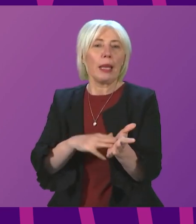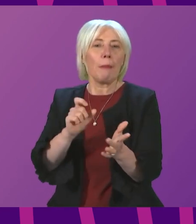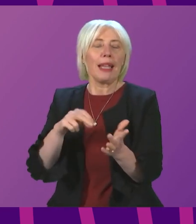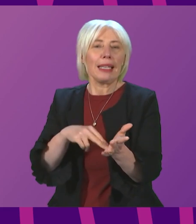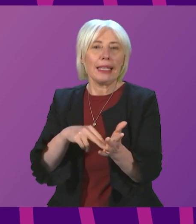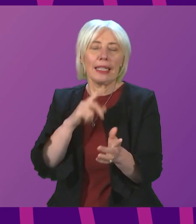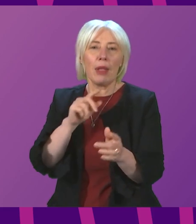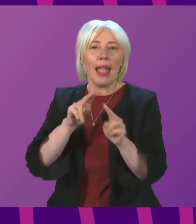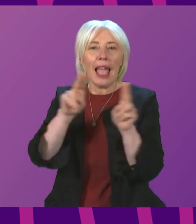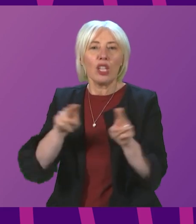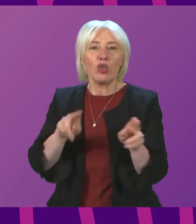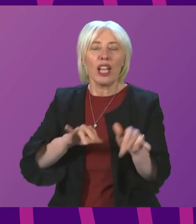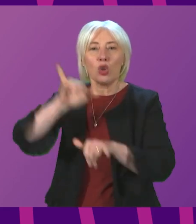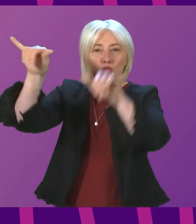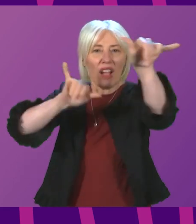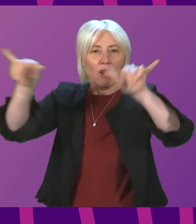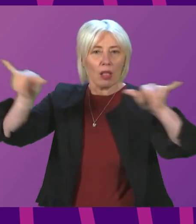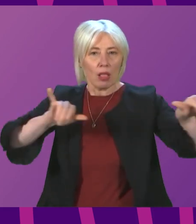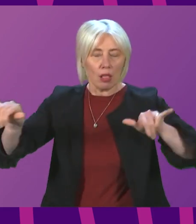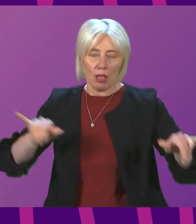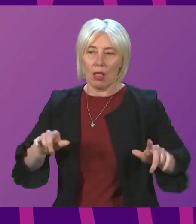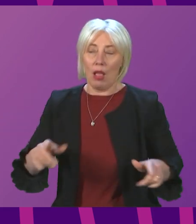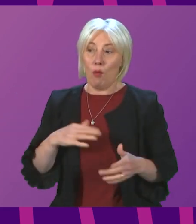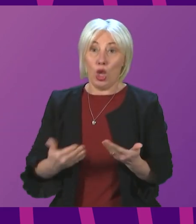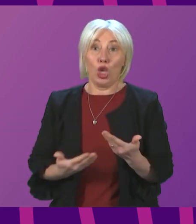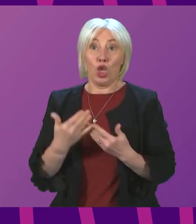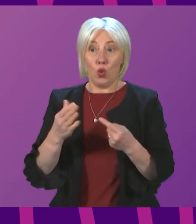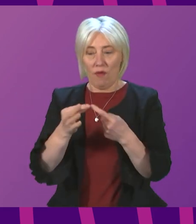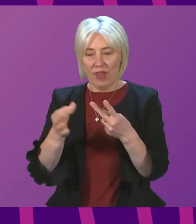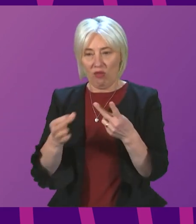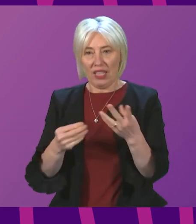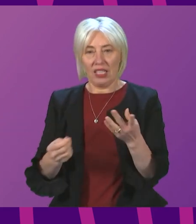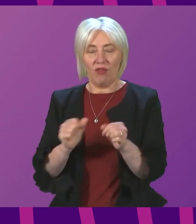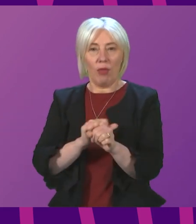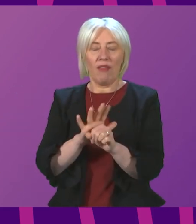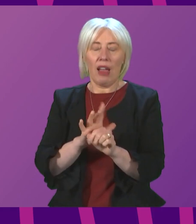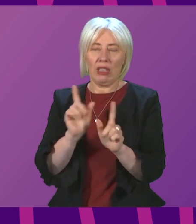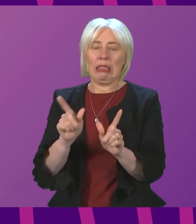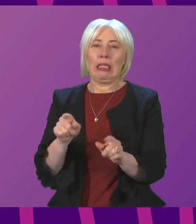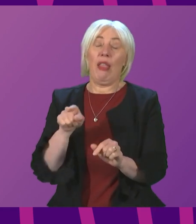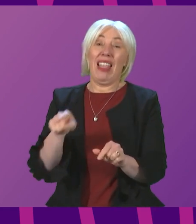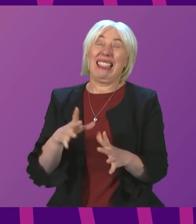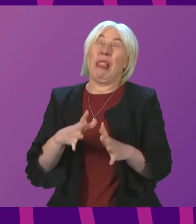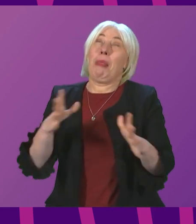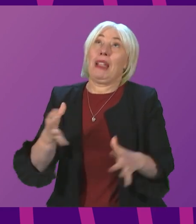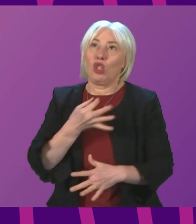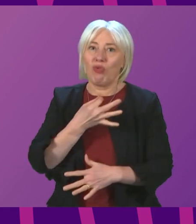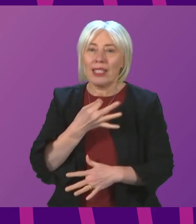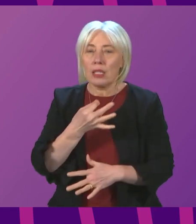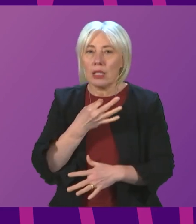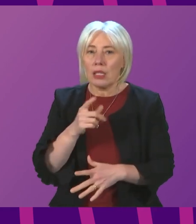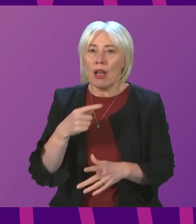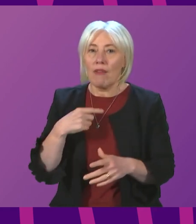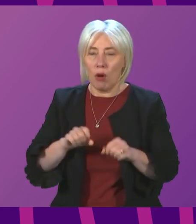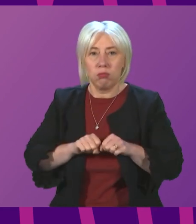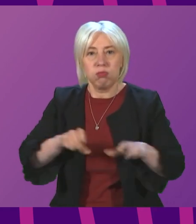international travel, particularly in the face of new variants of this virus, still poses one of the biggest risks in terms of